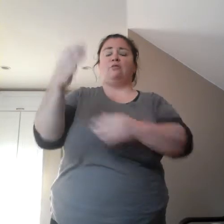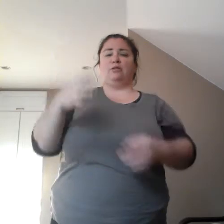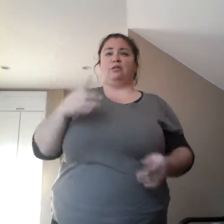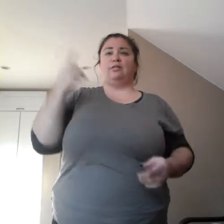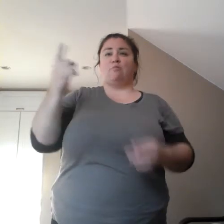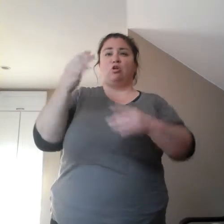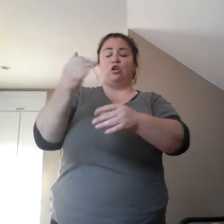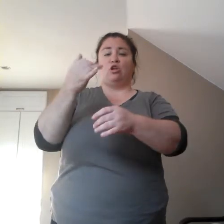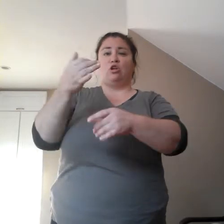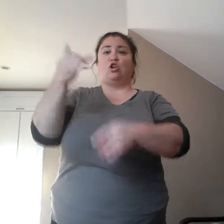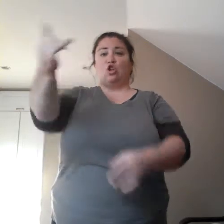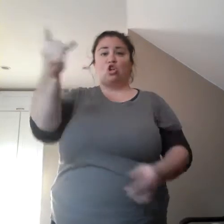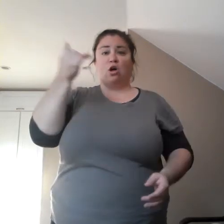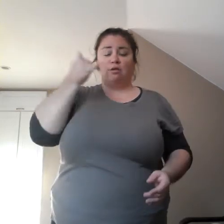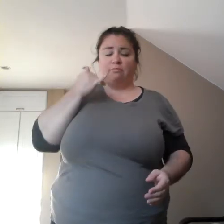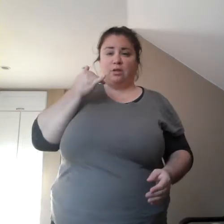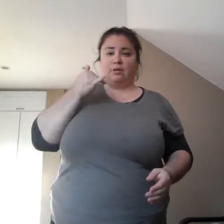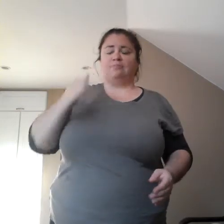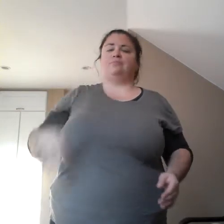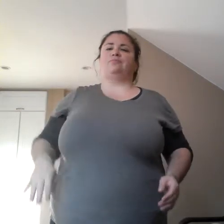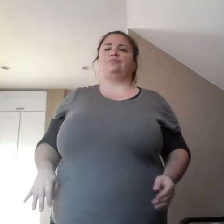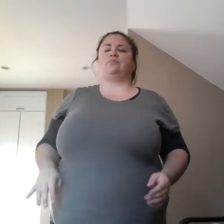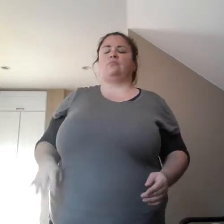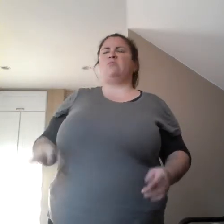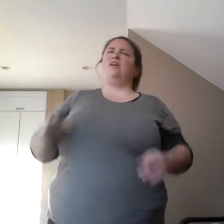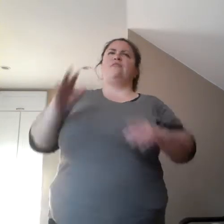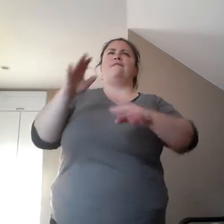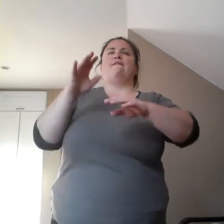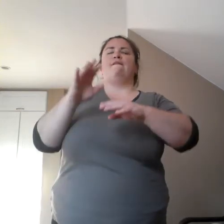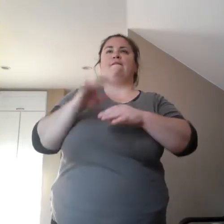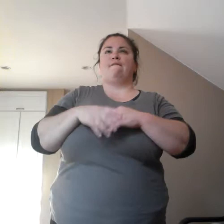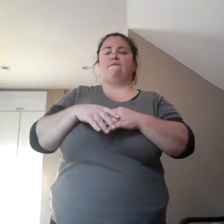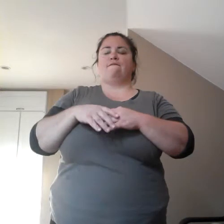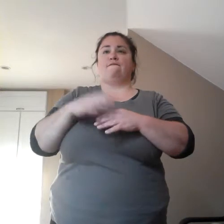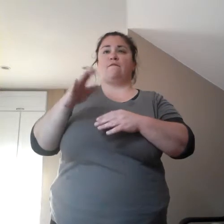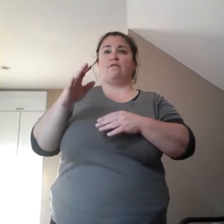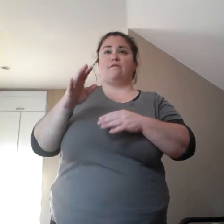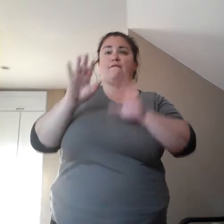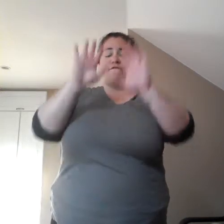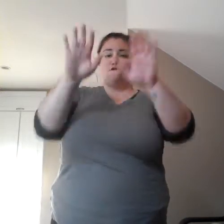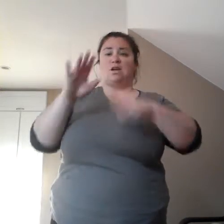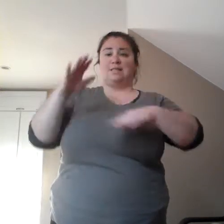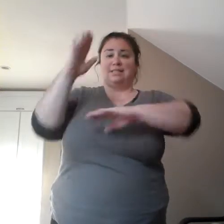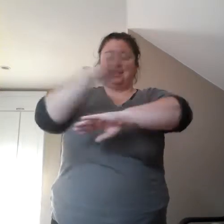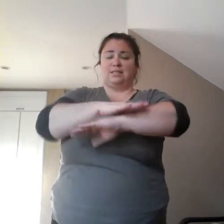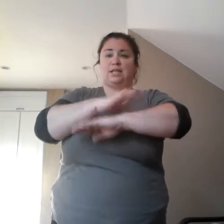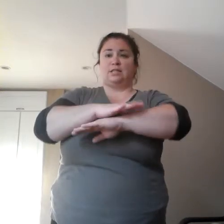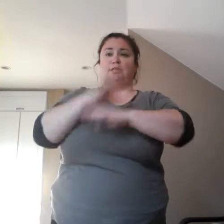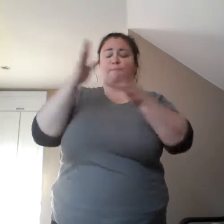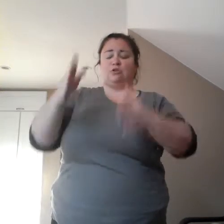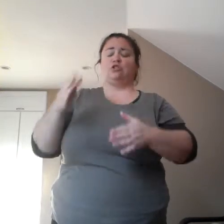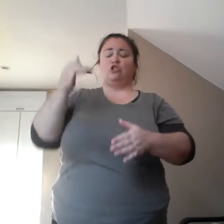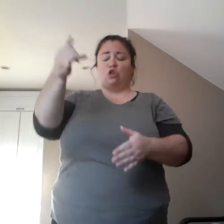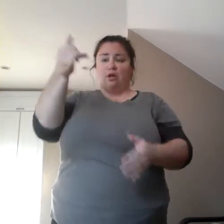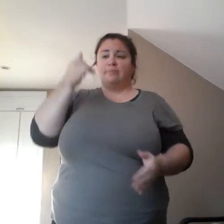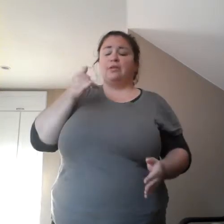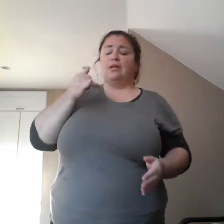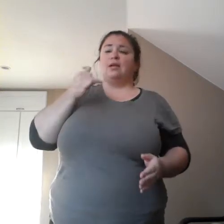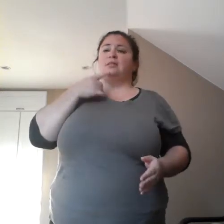saying there was a girl asleep on the couch in the lobby. So, I